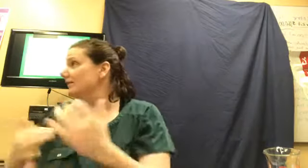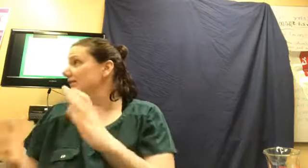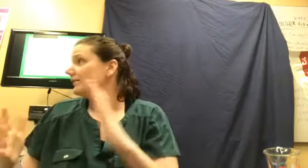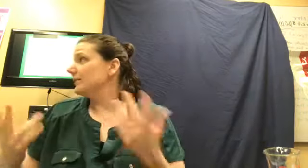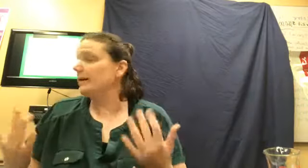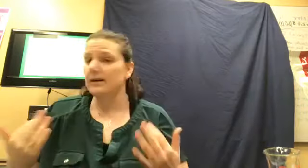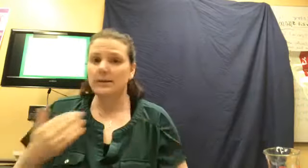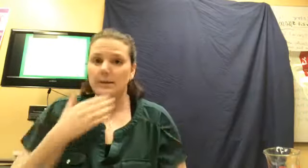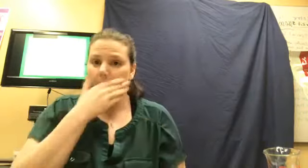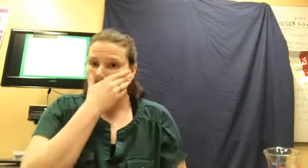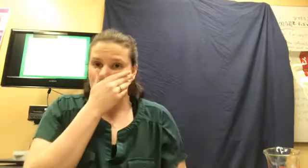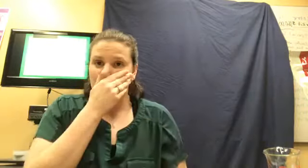or wait. You can.